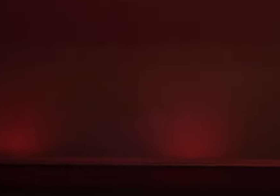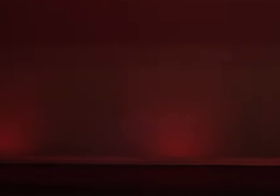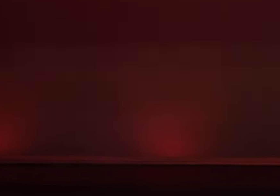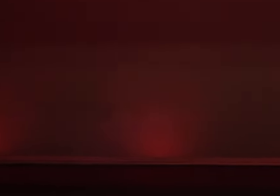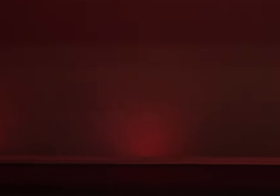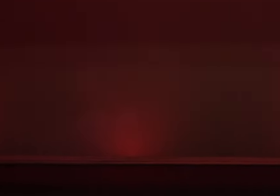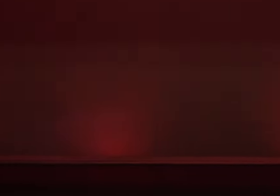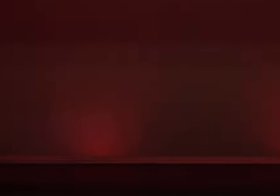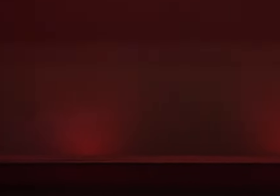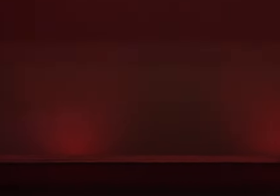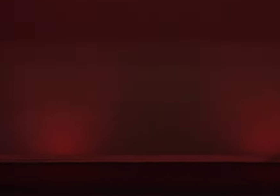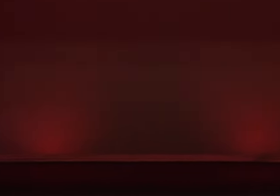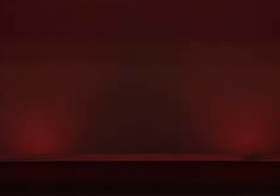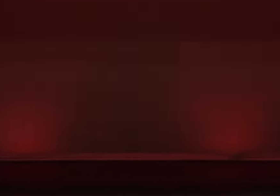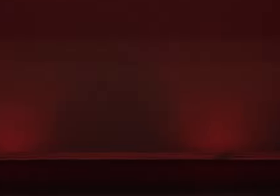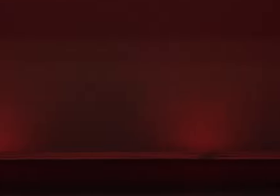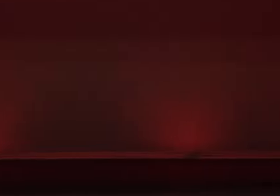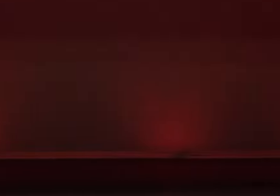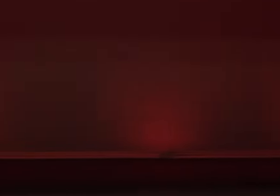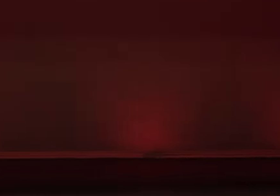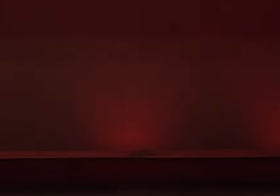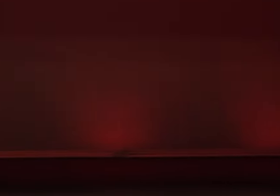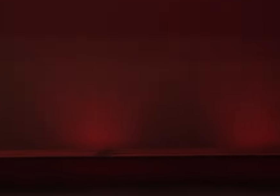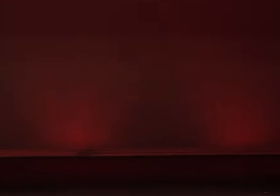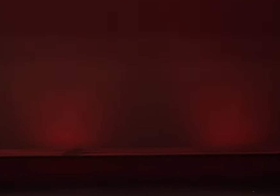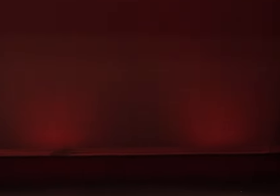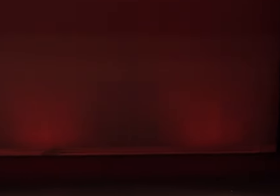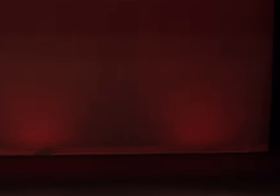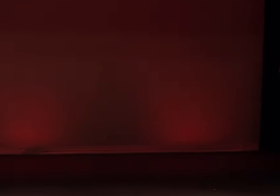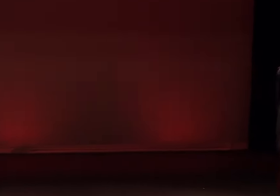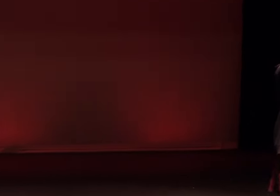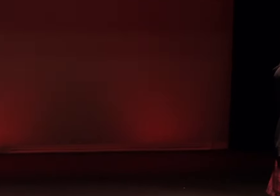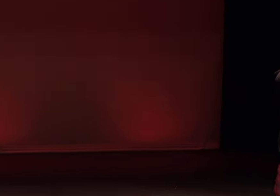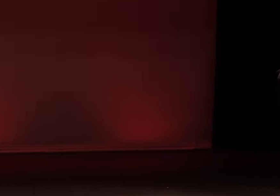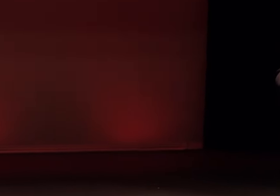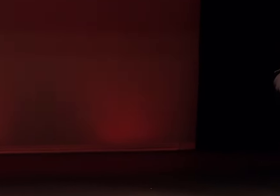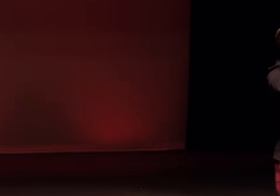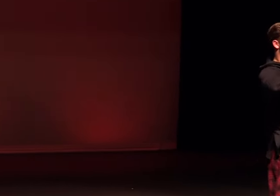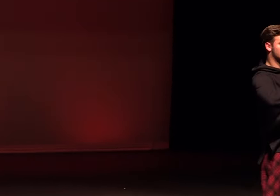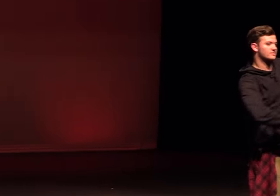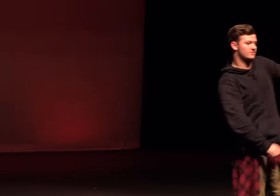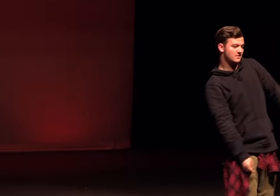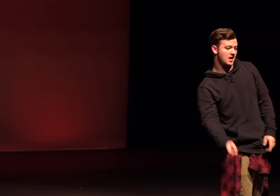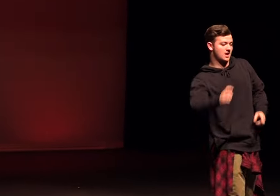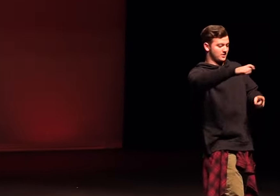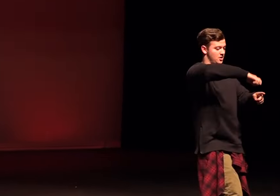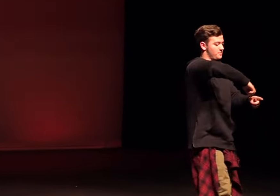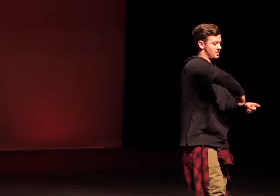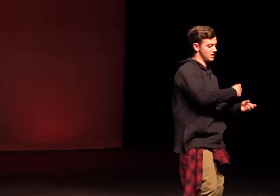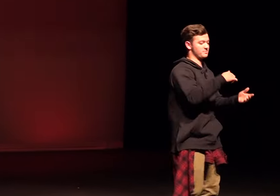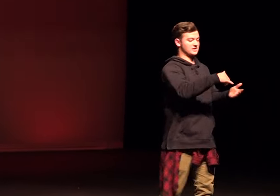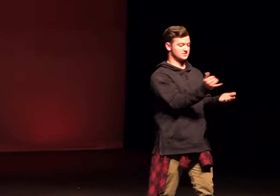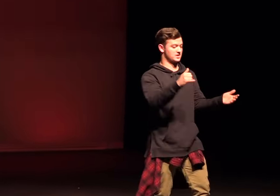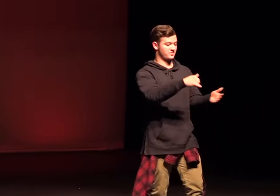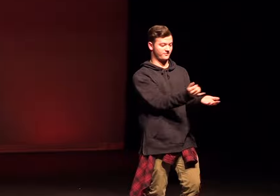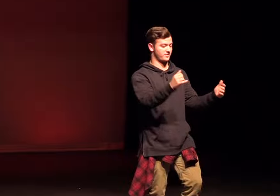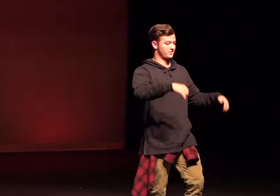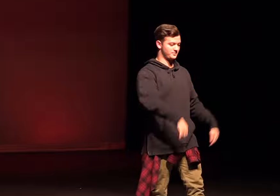phone Late night when you need my love Call me on my cell phone